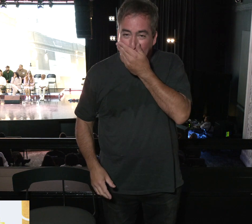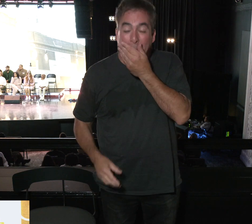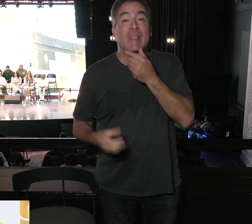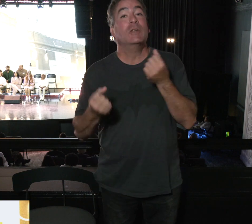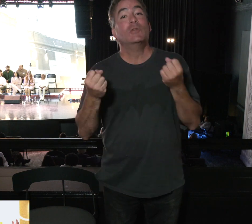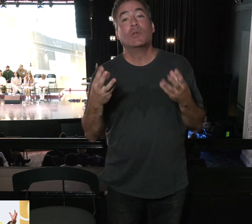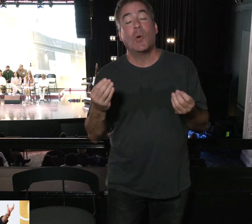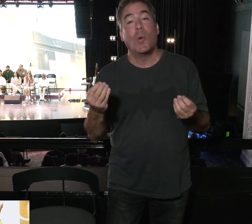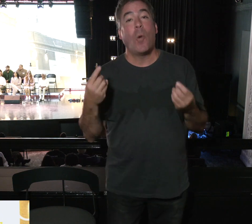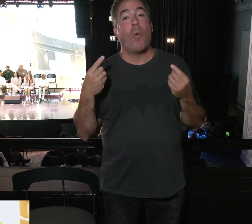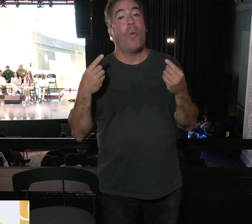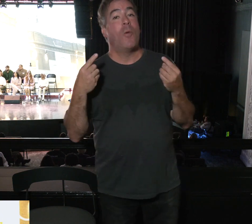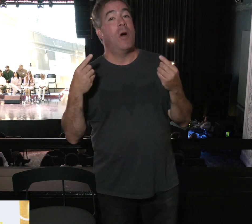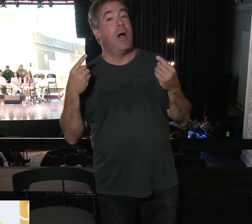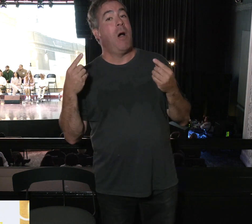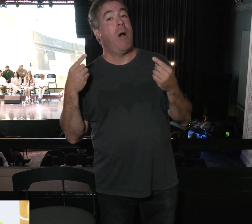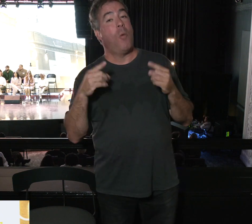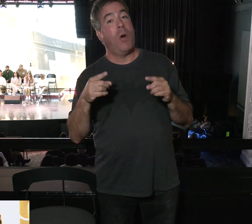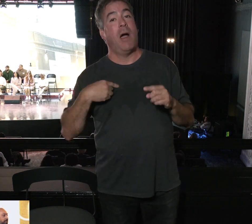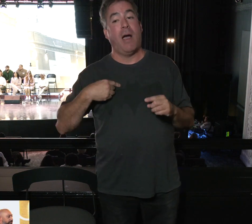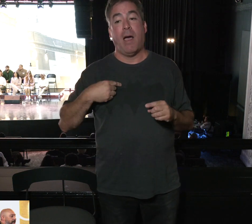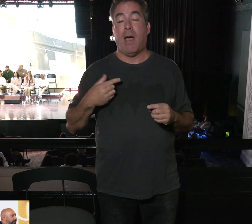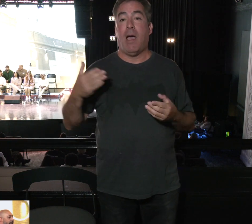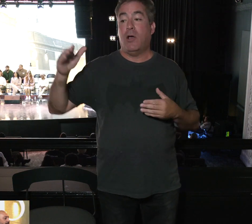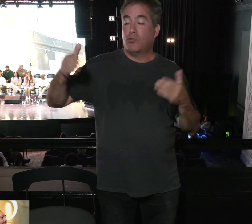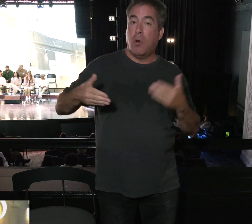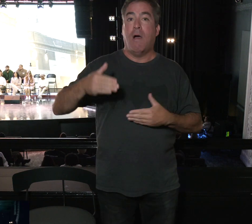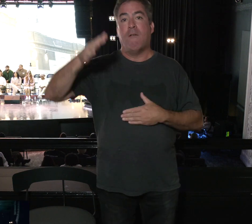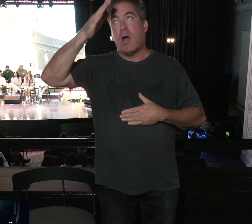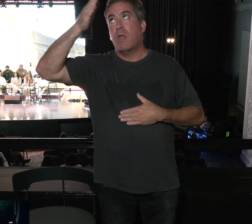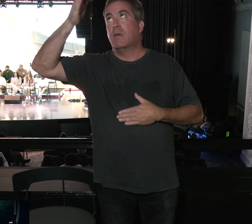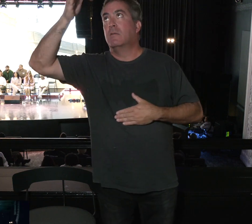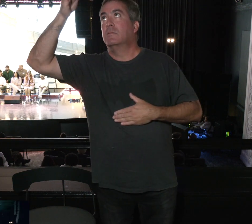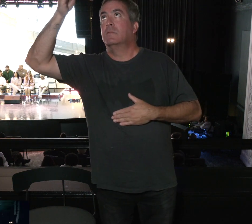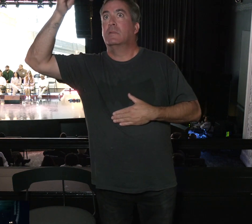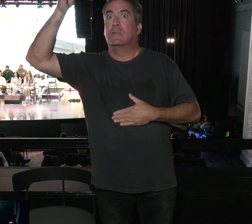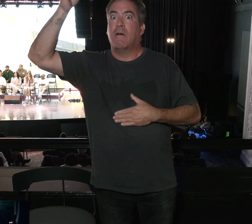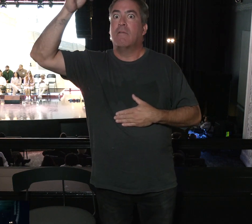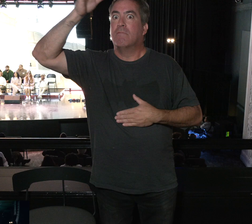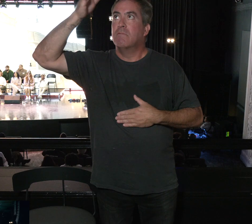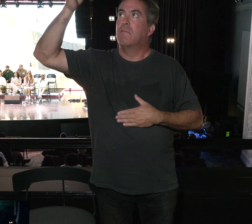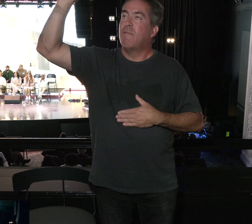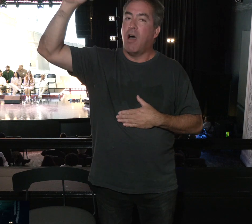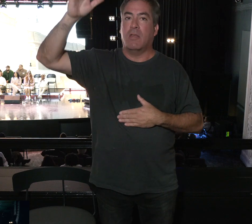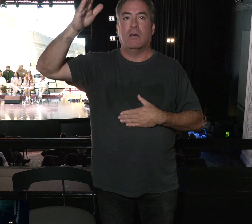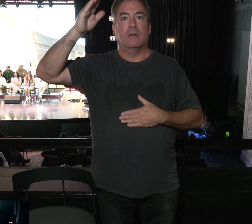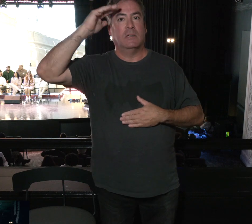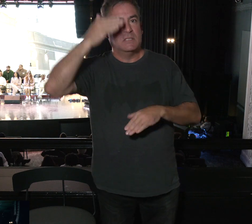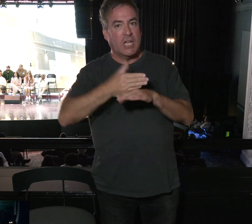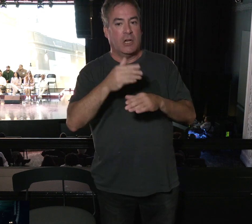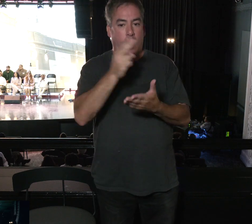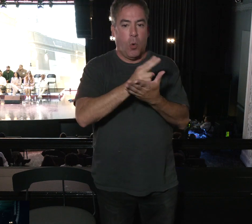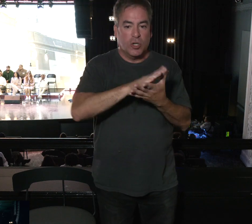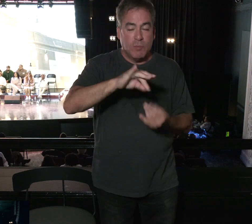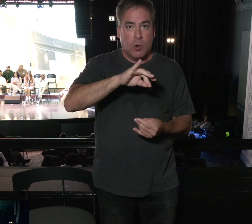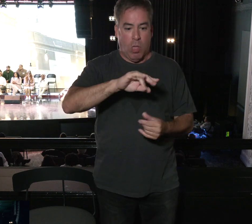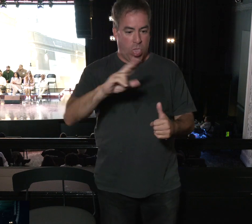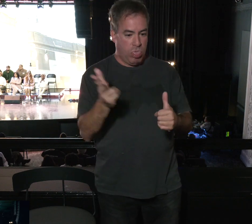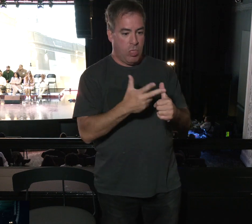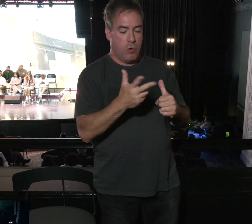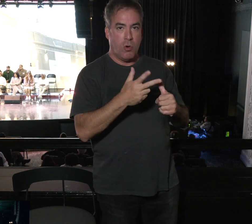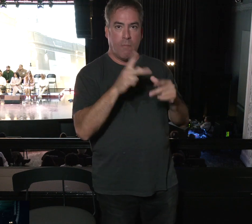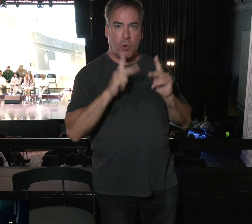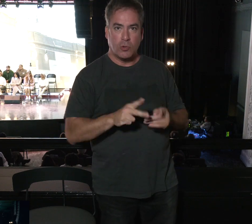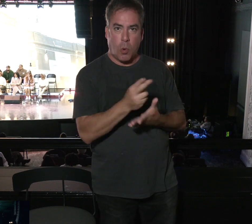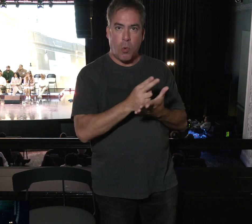So as I introduce, it is God the Father, God the Son, God the Holy Spirit. This is the third person in the Trinity, the third